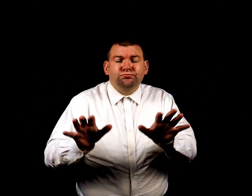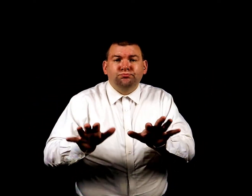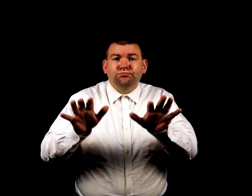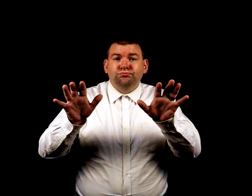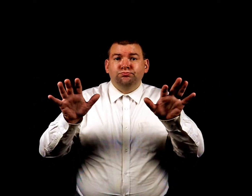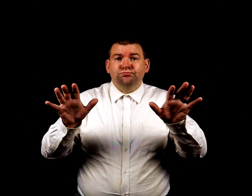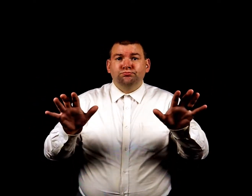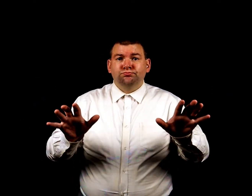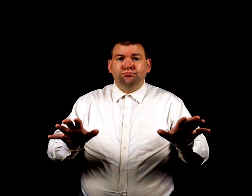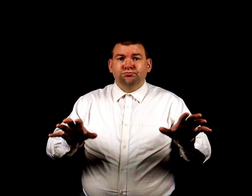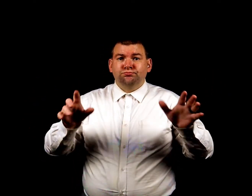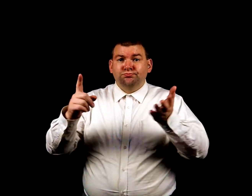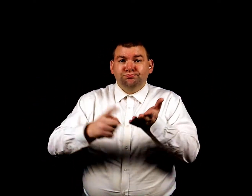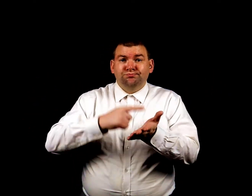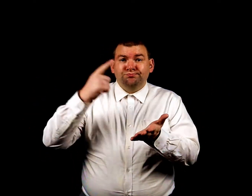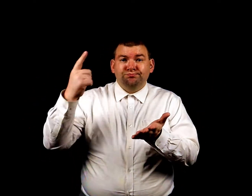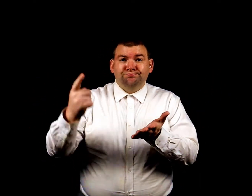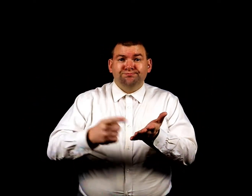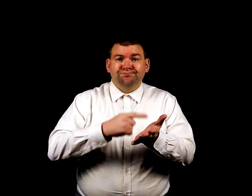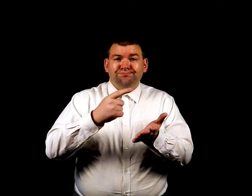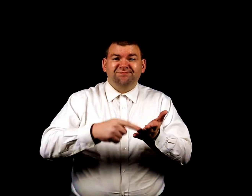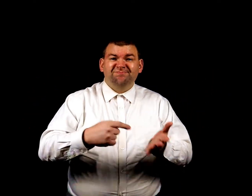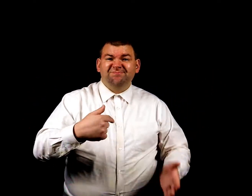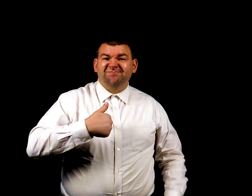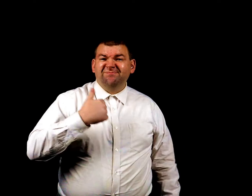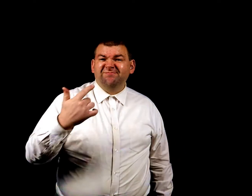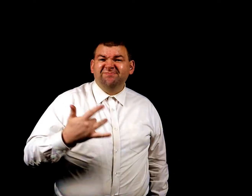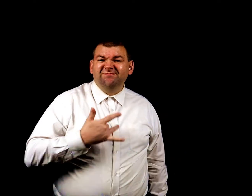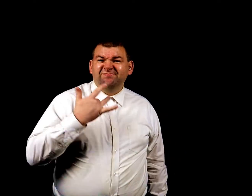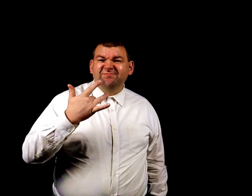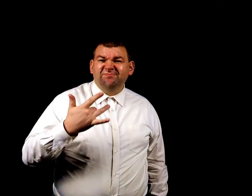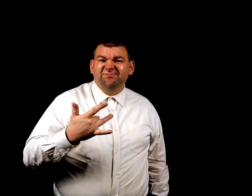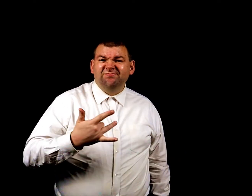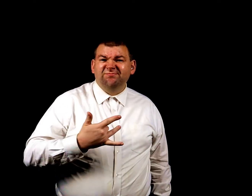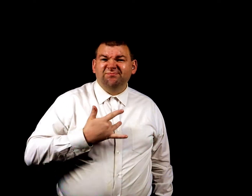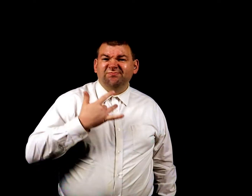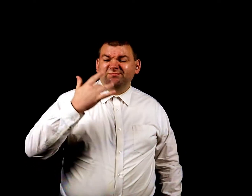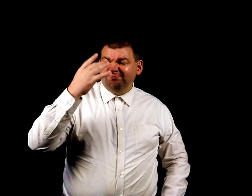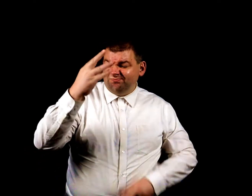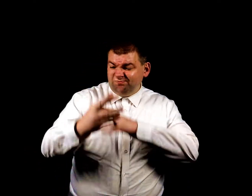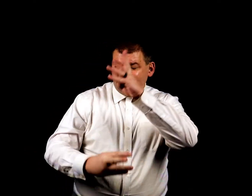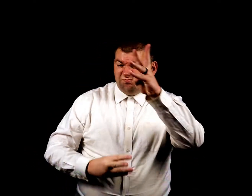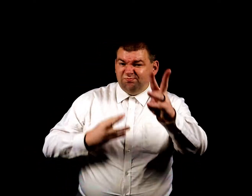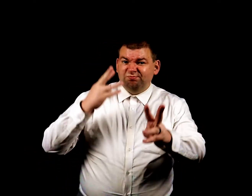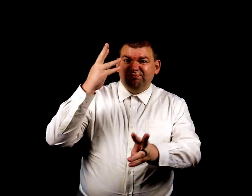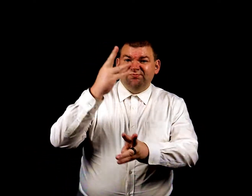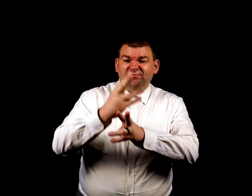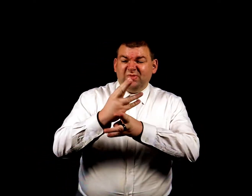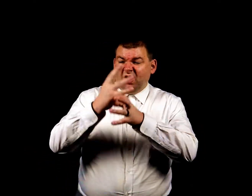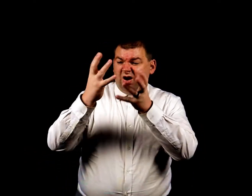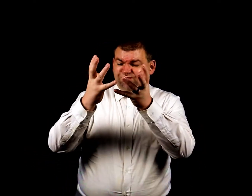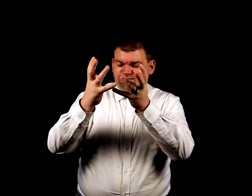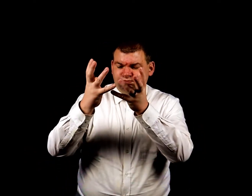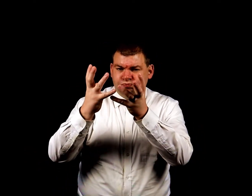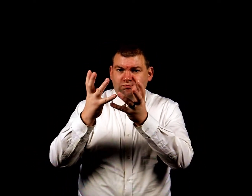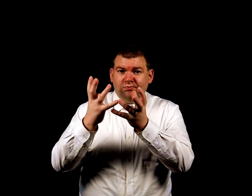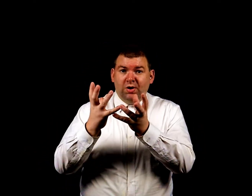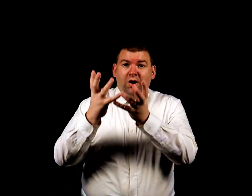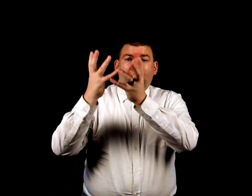Sometimes I feel the weight of the world on my